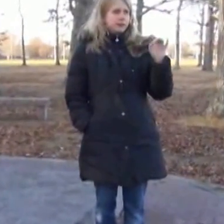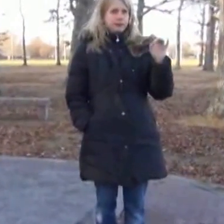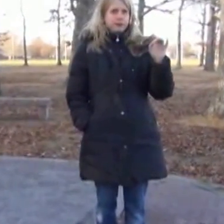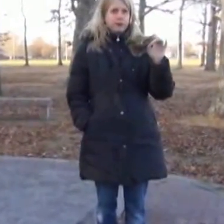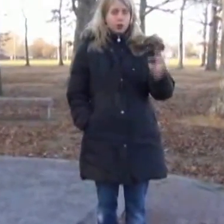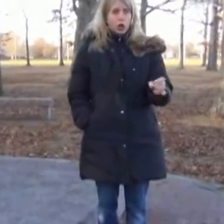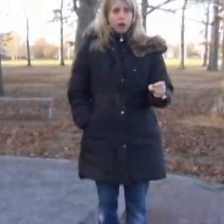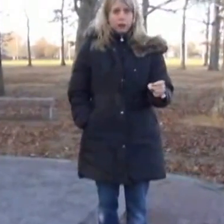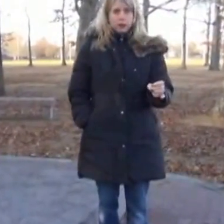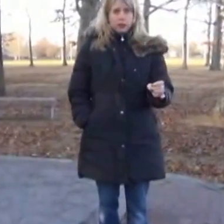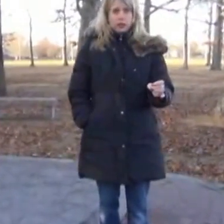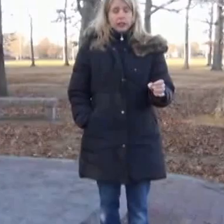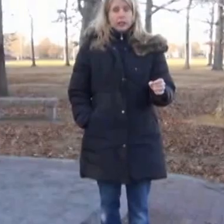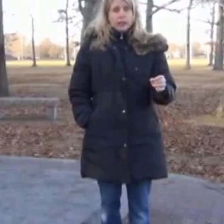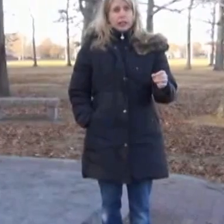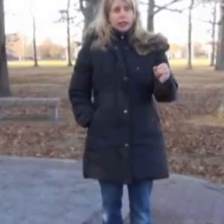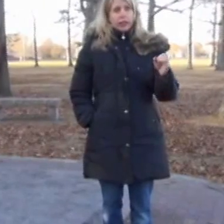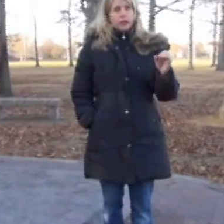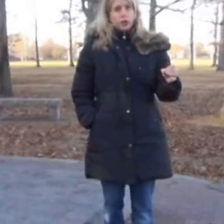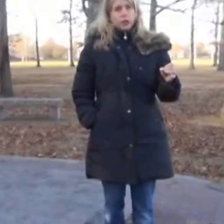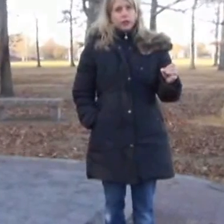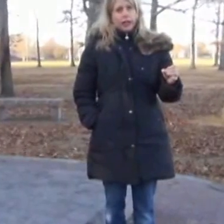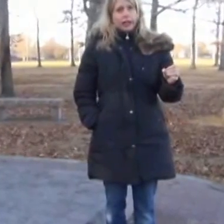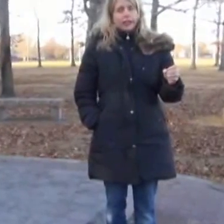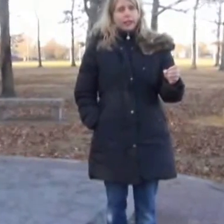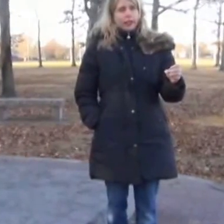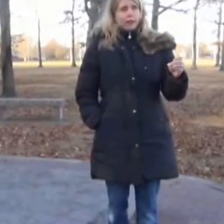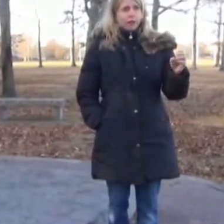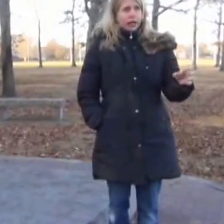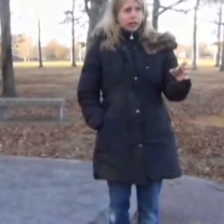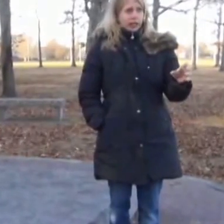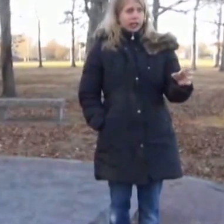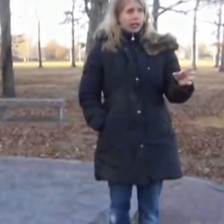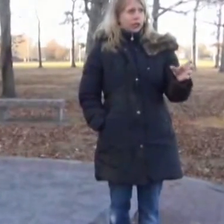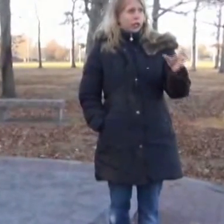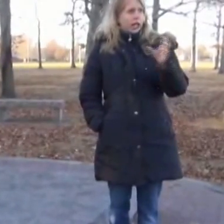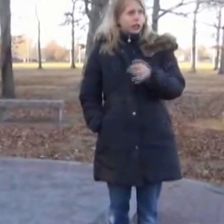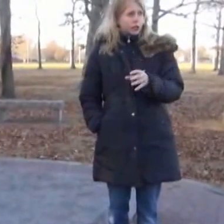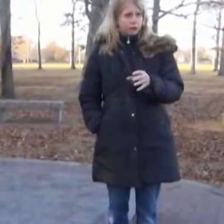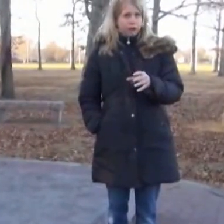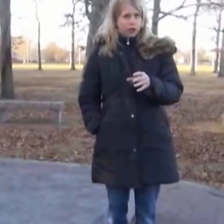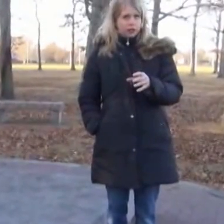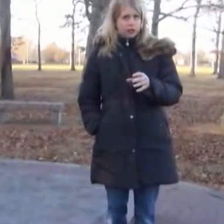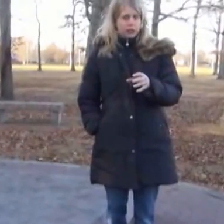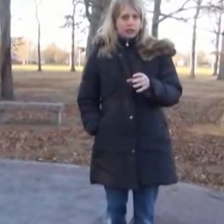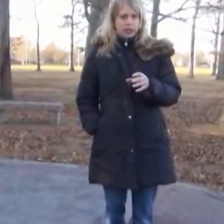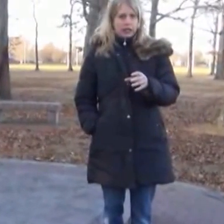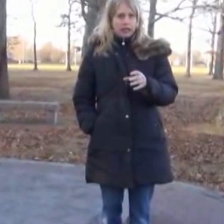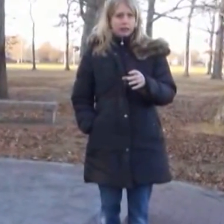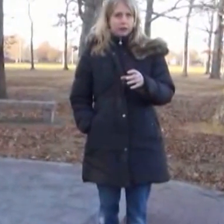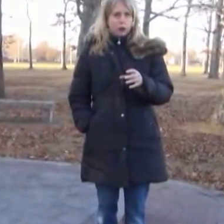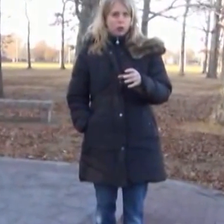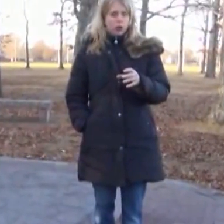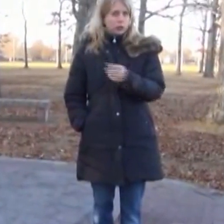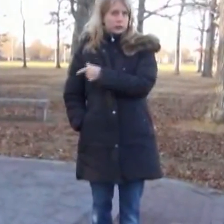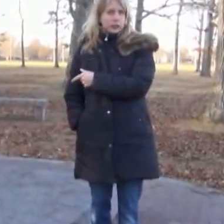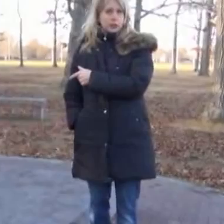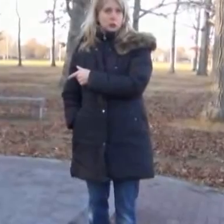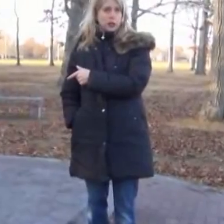coffers. And they took that and they made an education fund. And for, since this has been